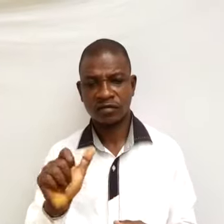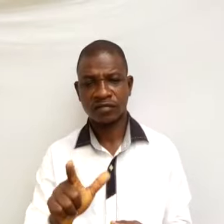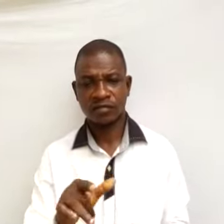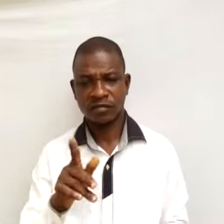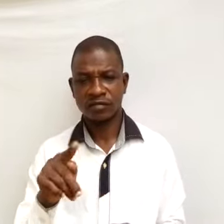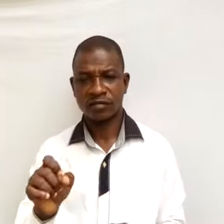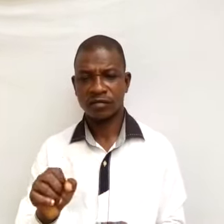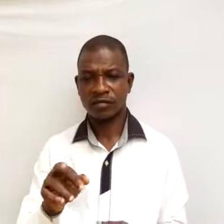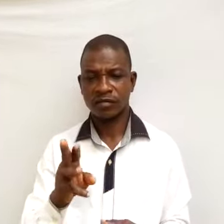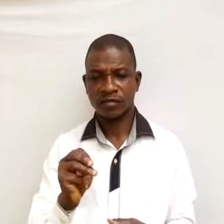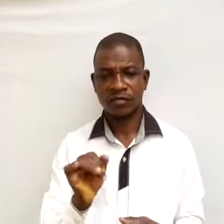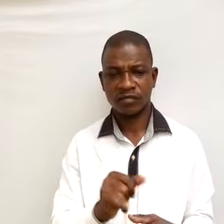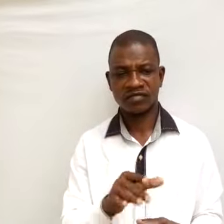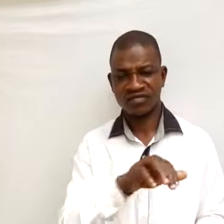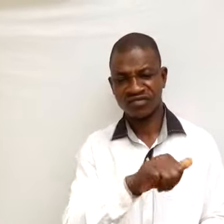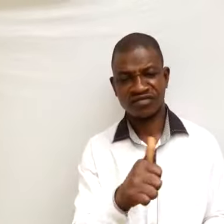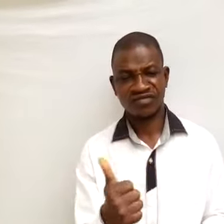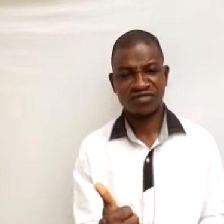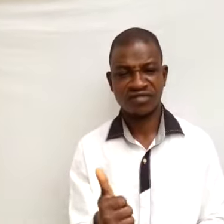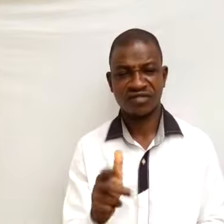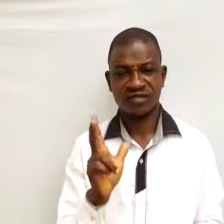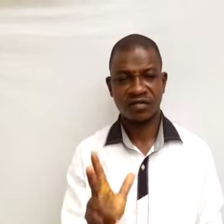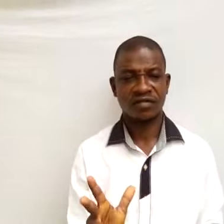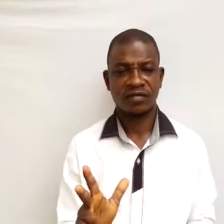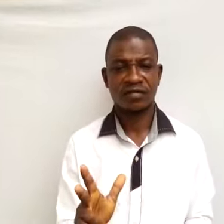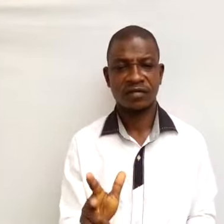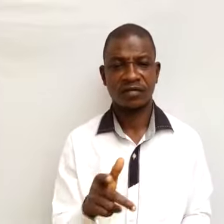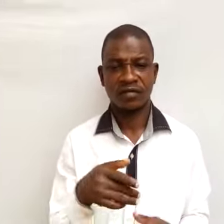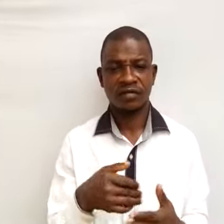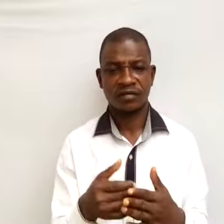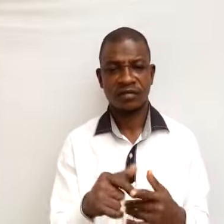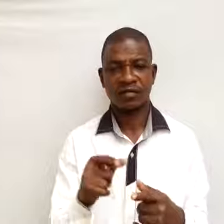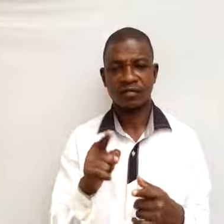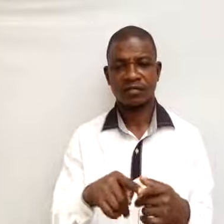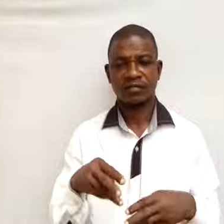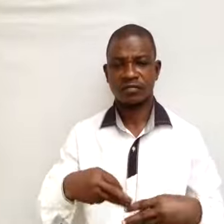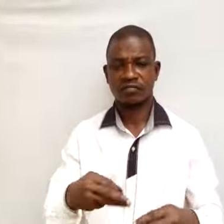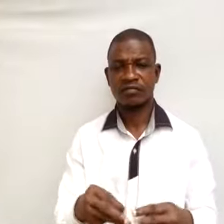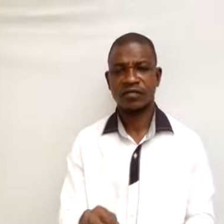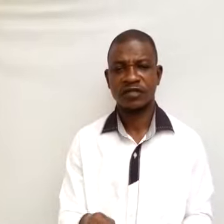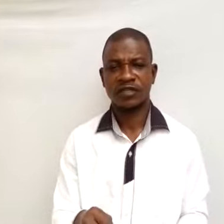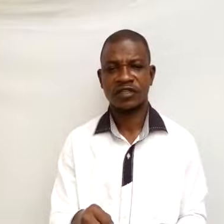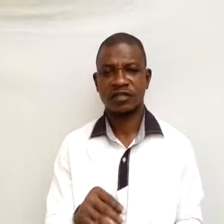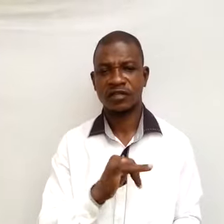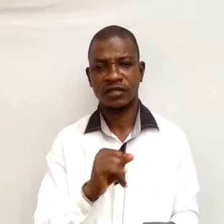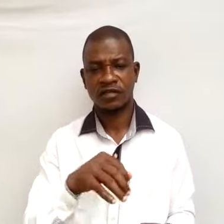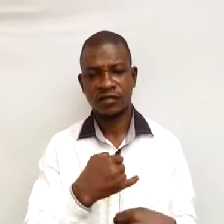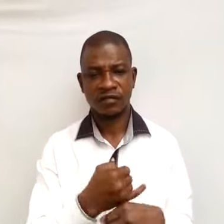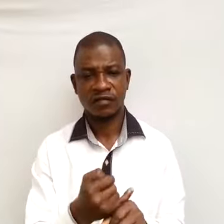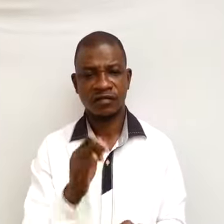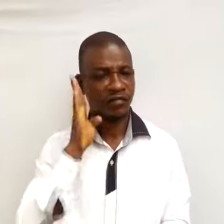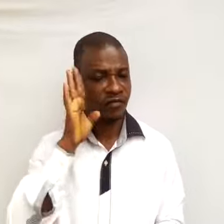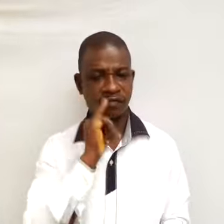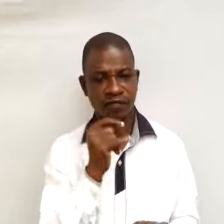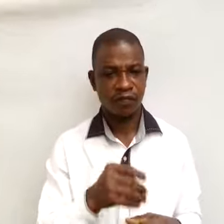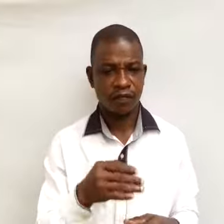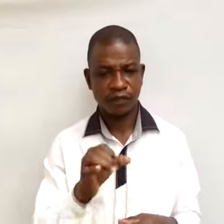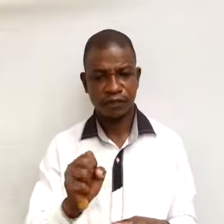and others. 3. Nearness to market. An industry should be sited in an